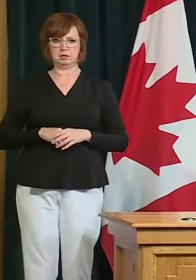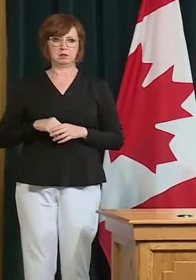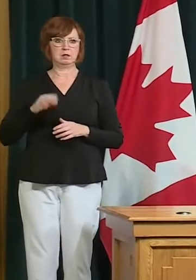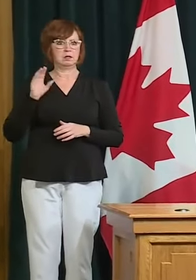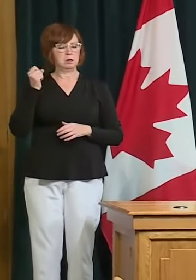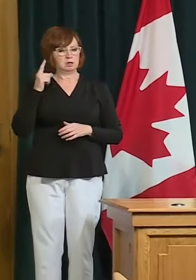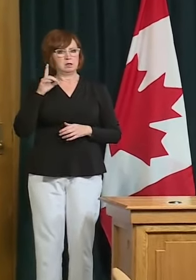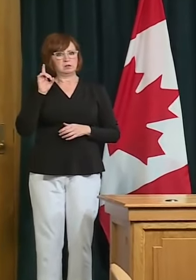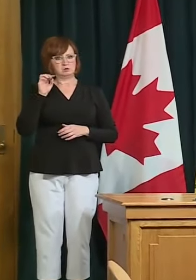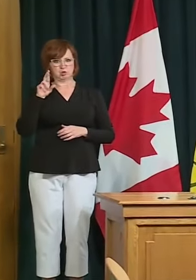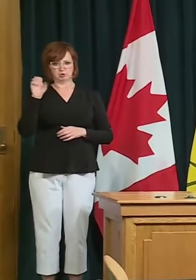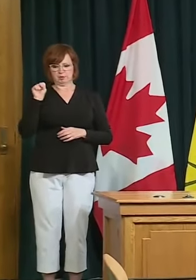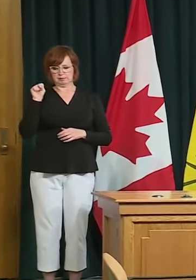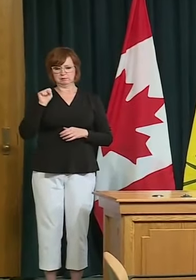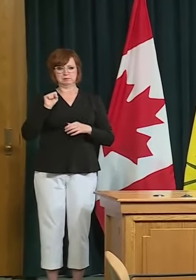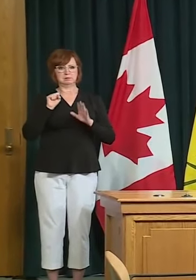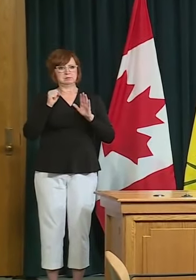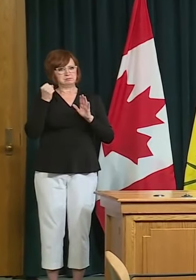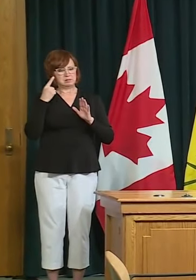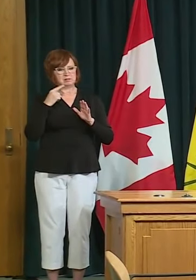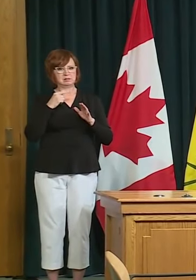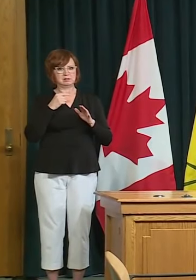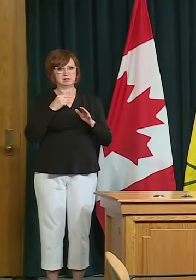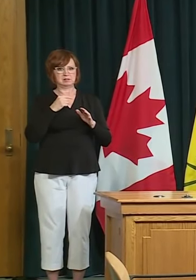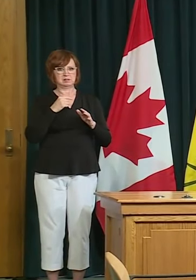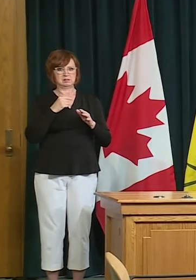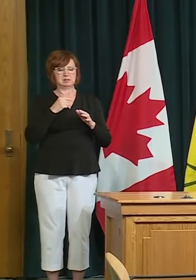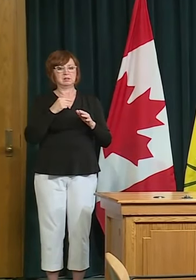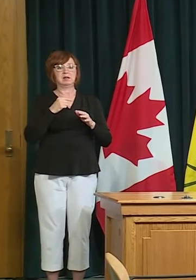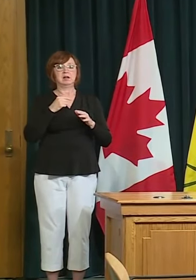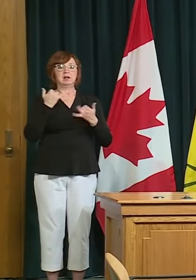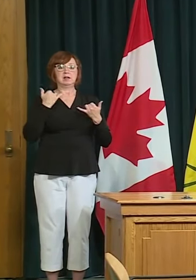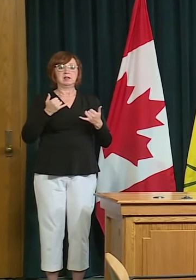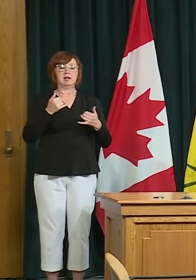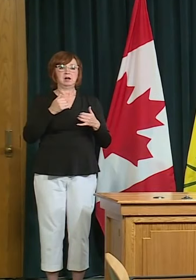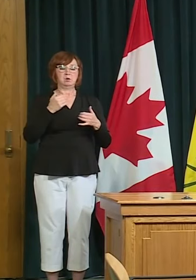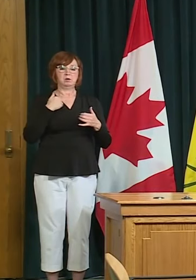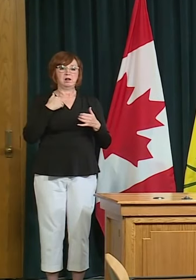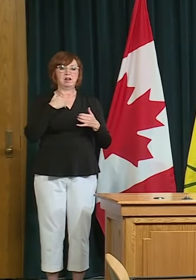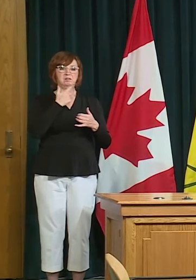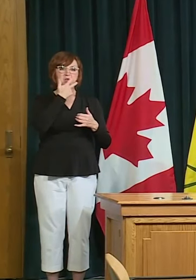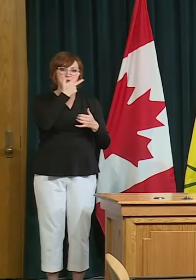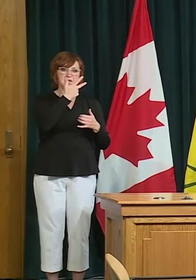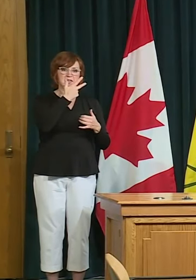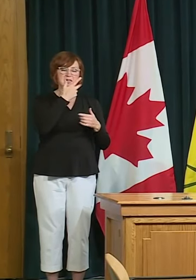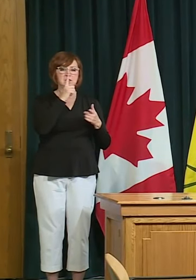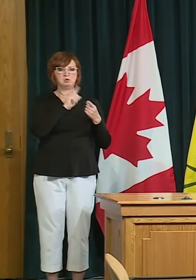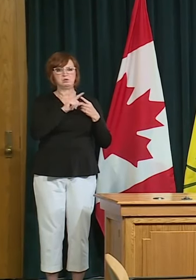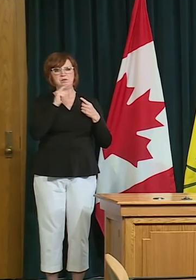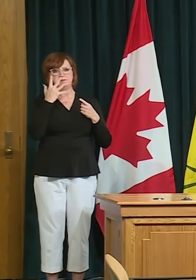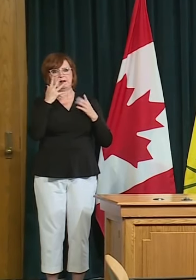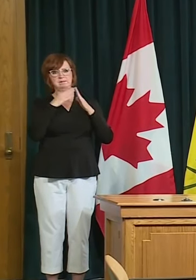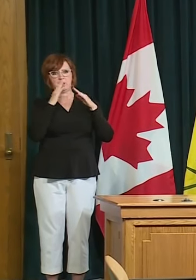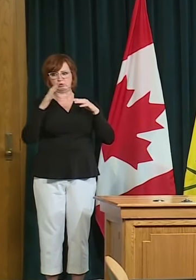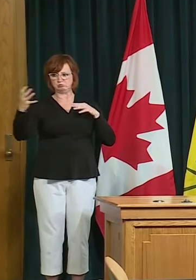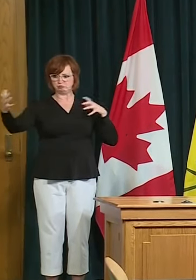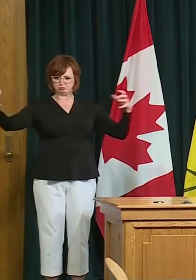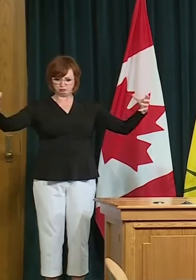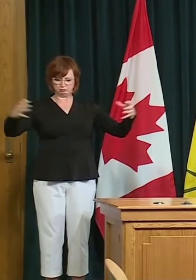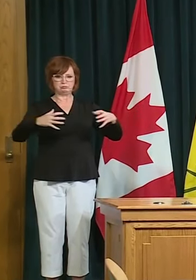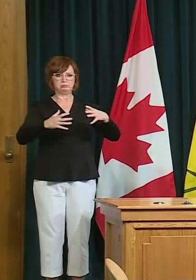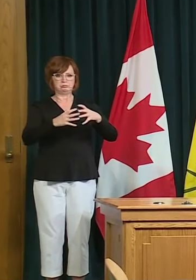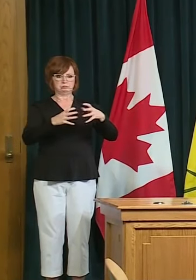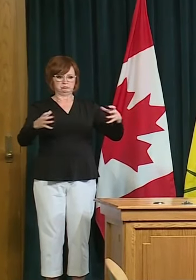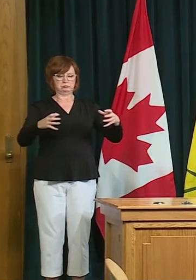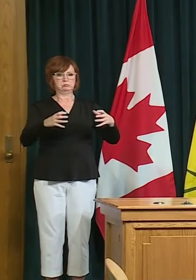but you know we could all understand that now three to five families getting together on a regular basis or three or five friends or or playmates